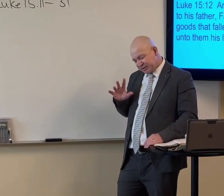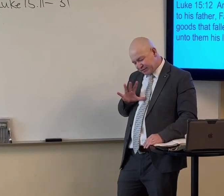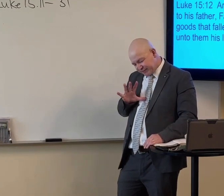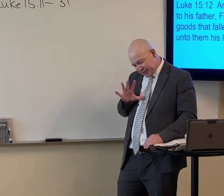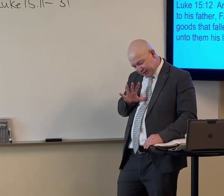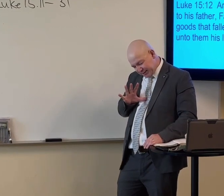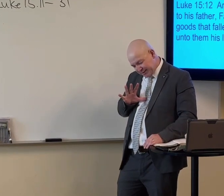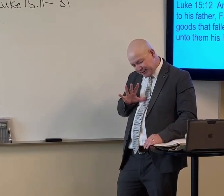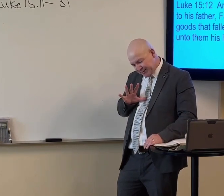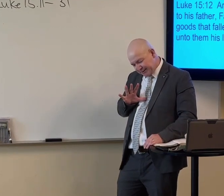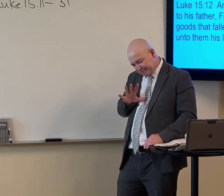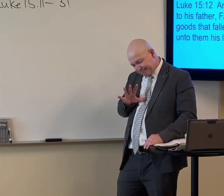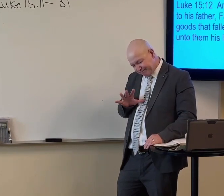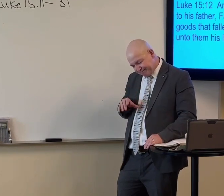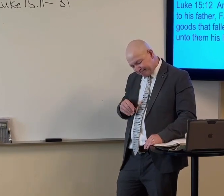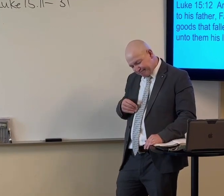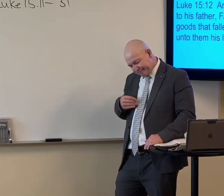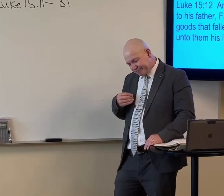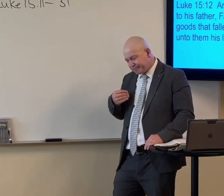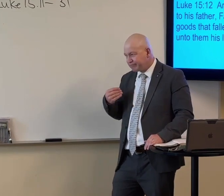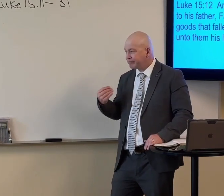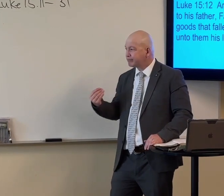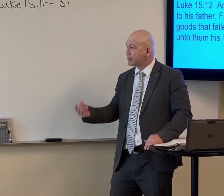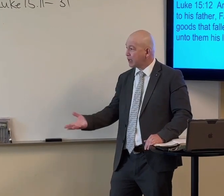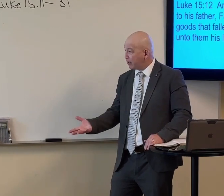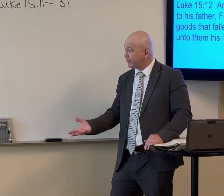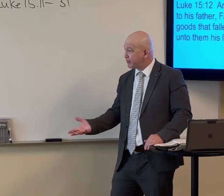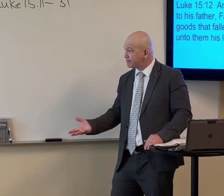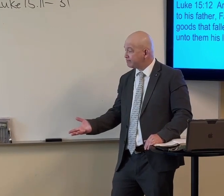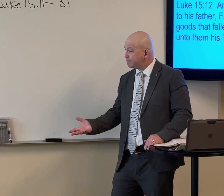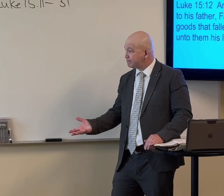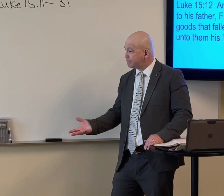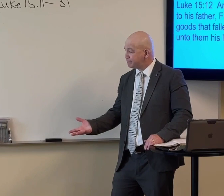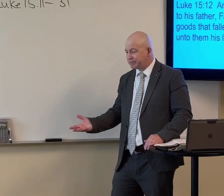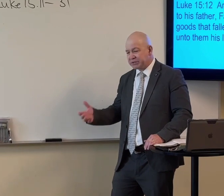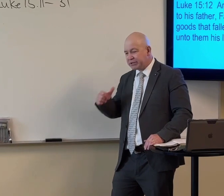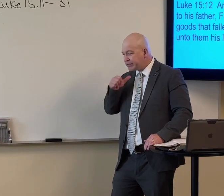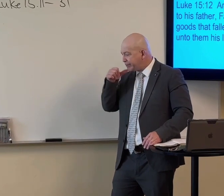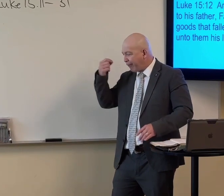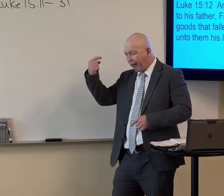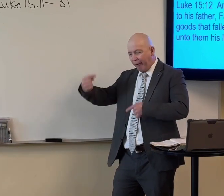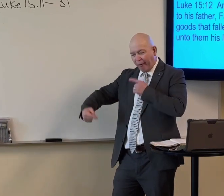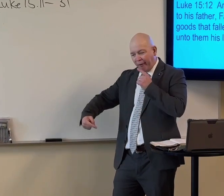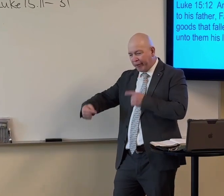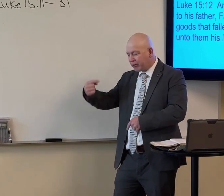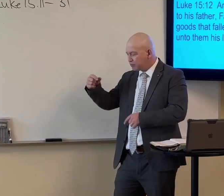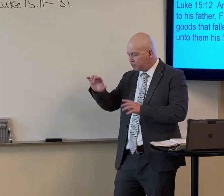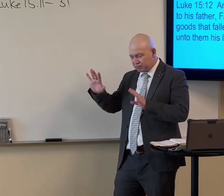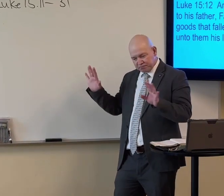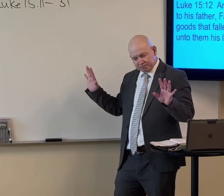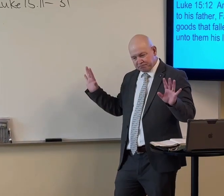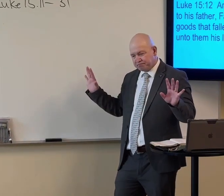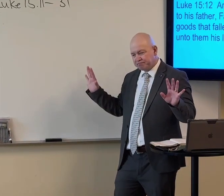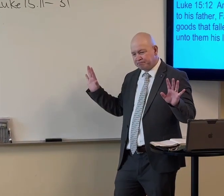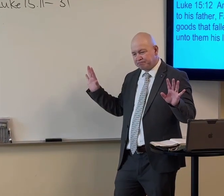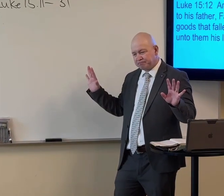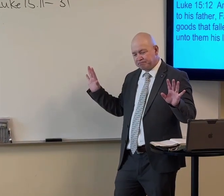But he said, all right, um, I'll, I'll do what you ask. I'll give it to you. Didn't argue. Didn't debate it.